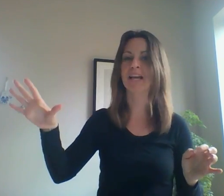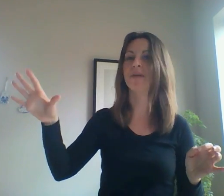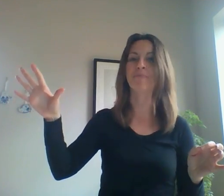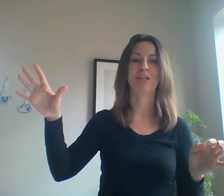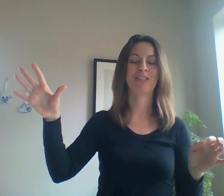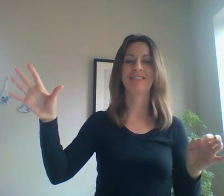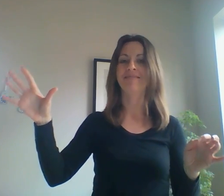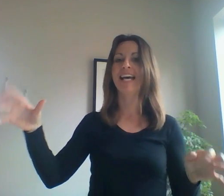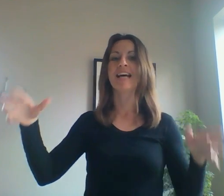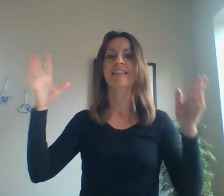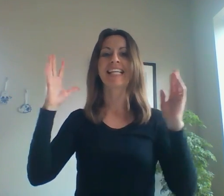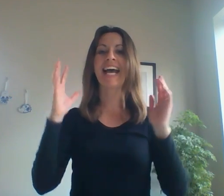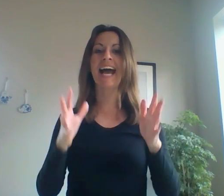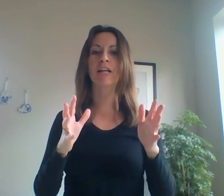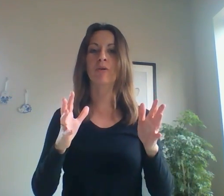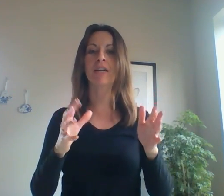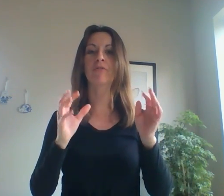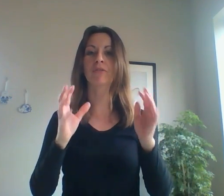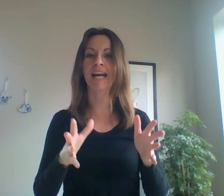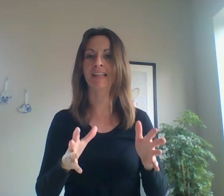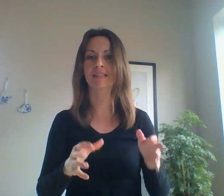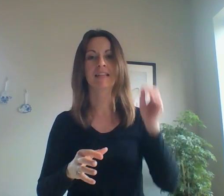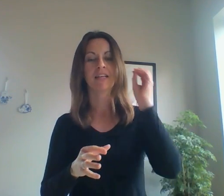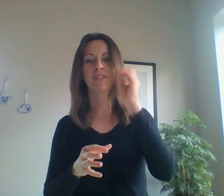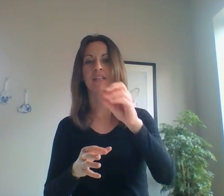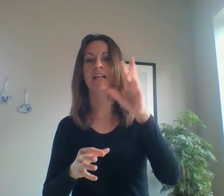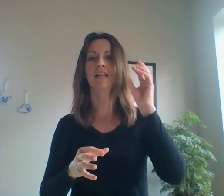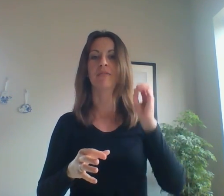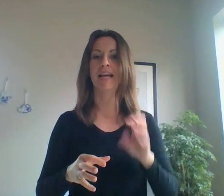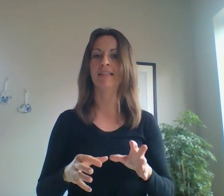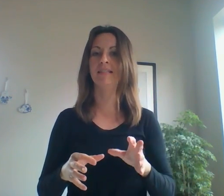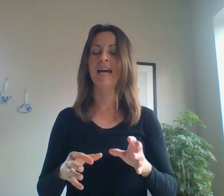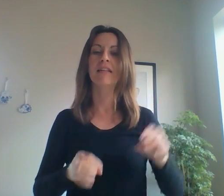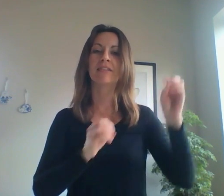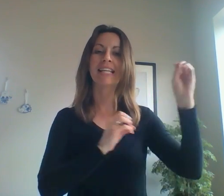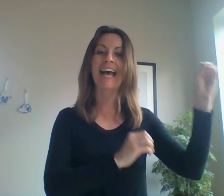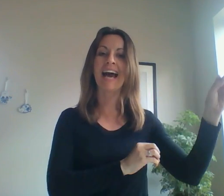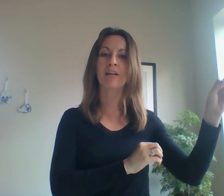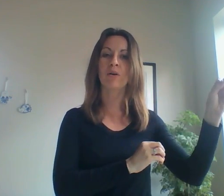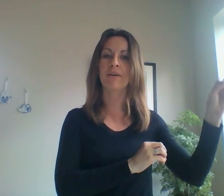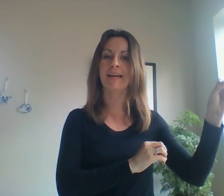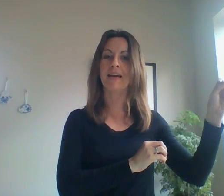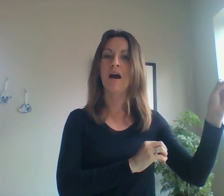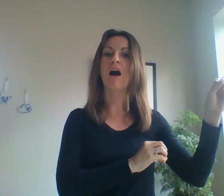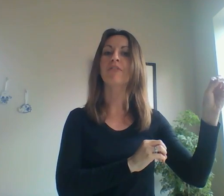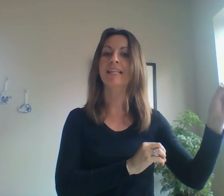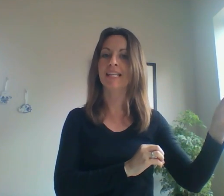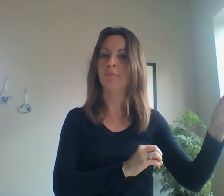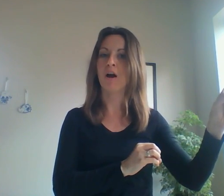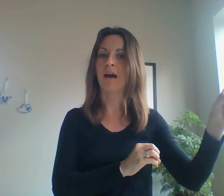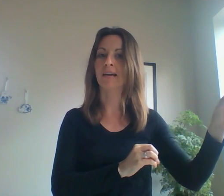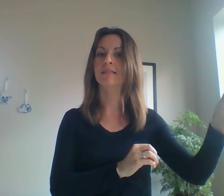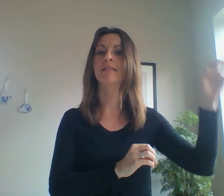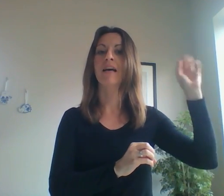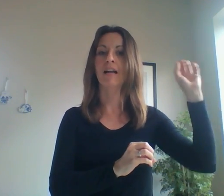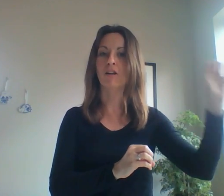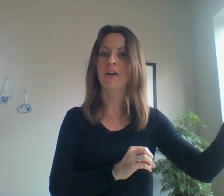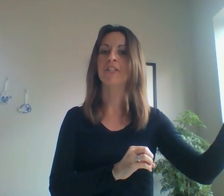red peppers. There's a category of grains, cereal, rice. There's a category of cleaning products, laundry